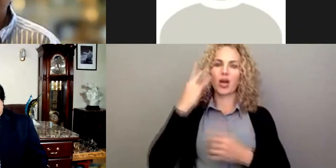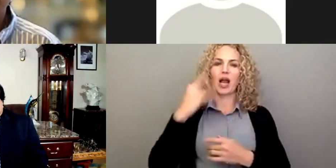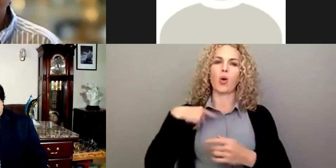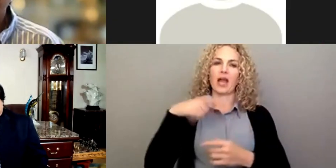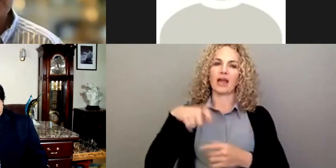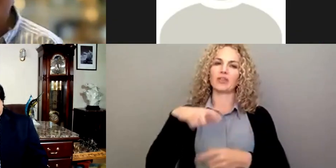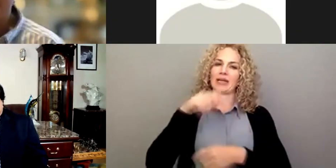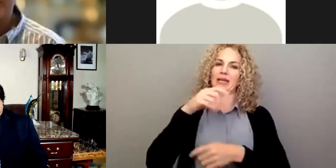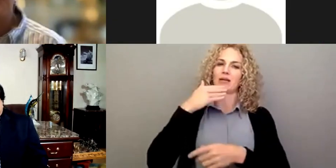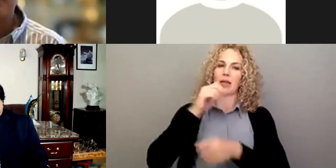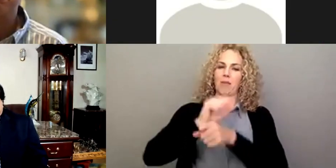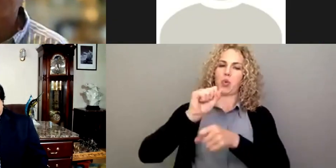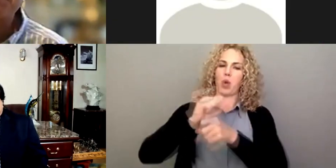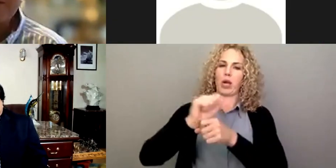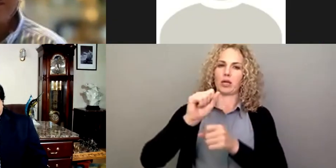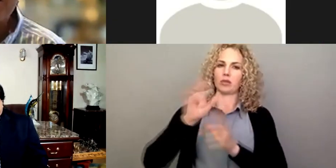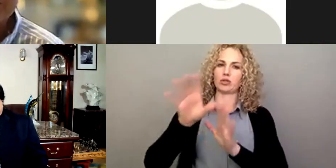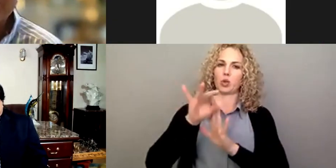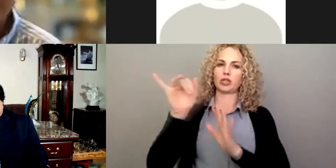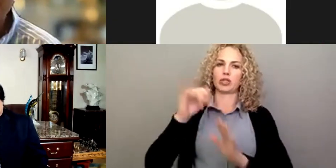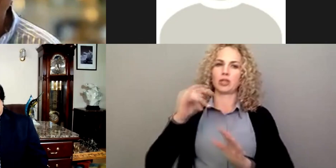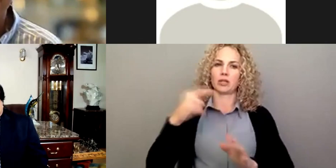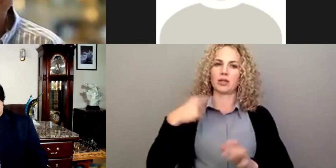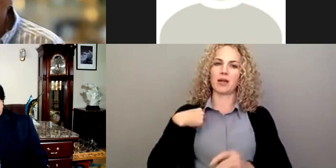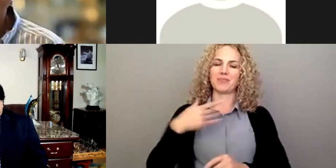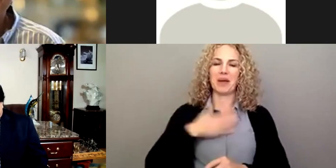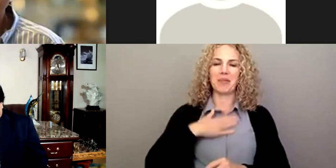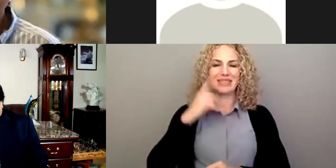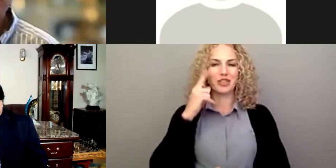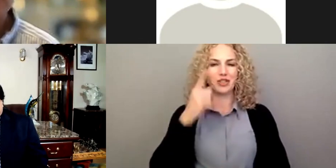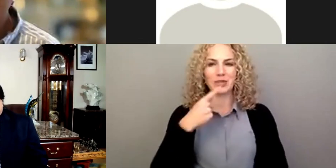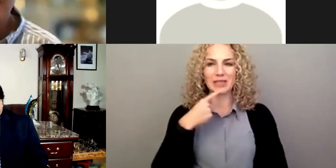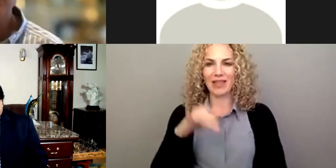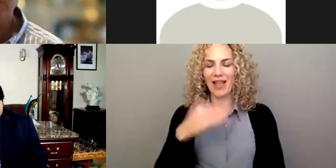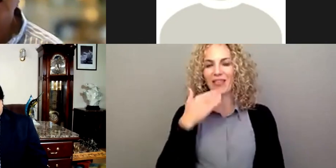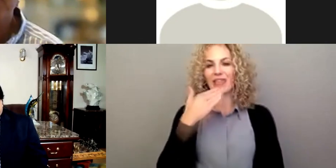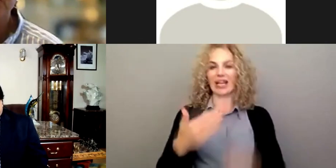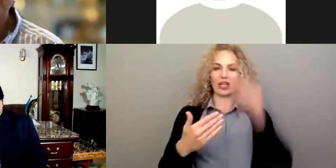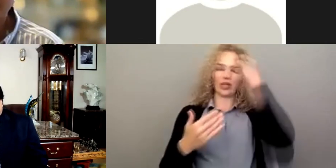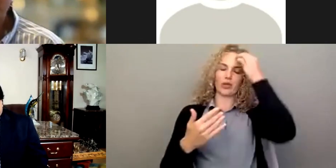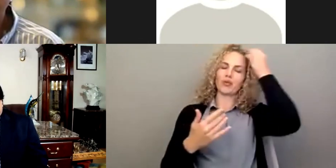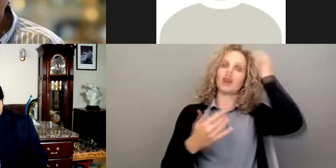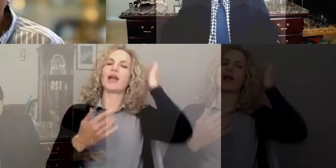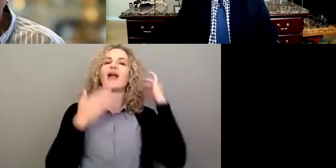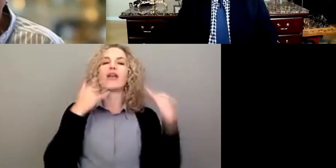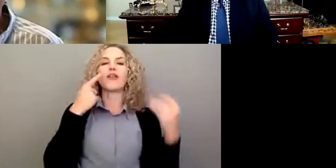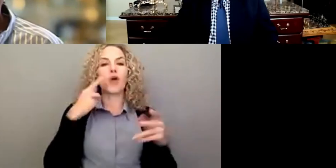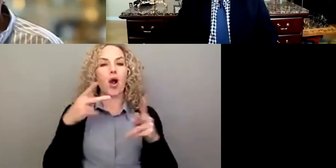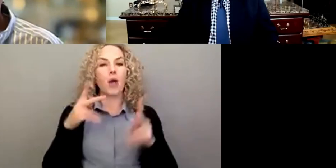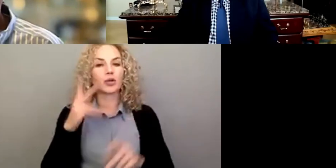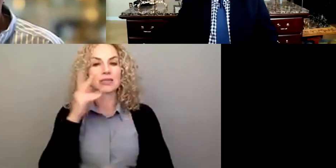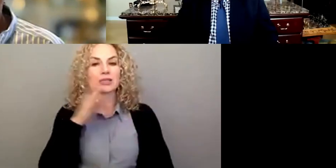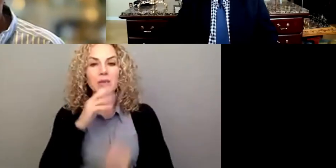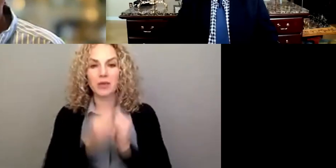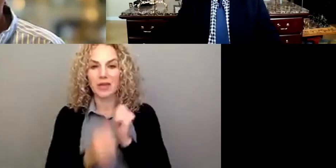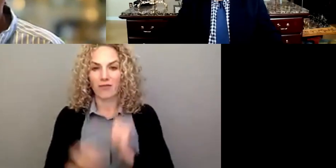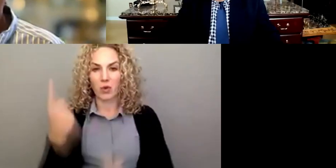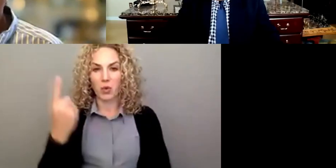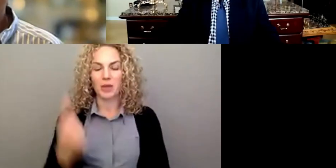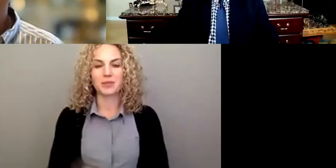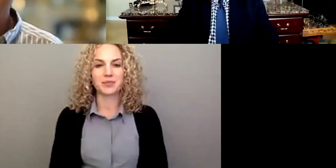choice as well. So, it just, it warms my heart to hear you say that. Thank you very much. And thank you for the opportunity to speak with everyone. Great.